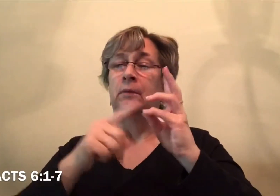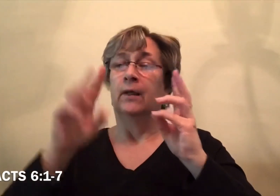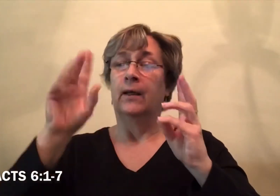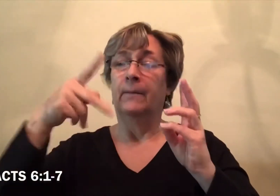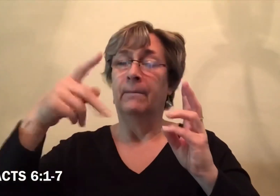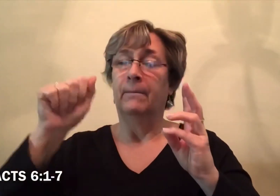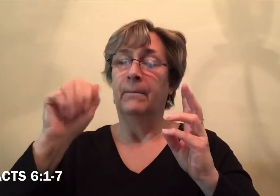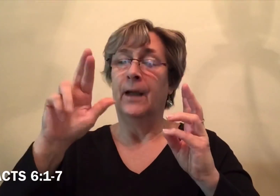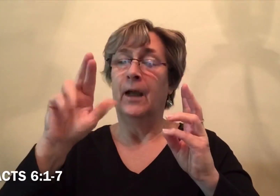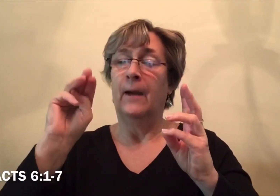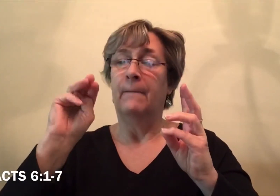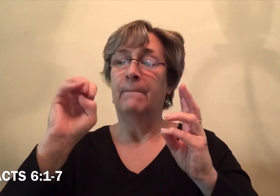Parmenas,